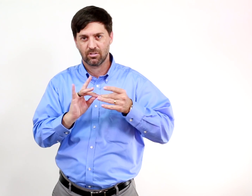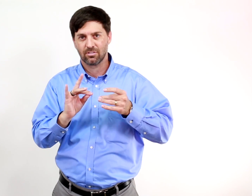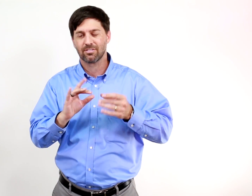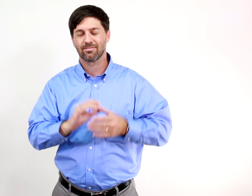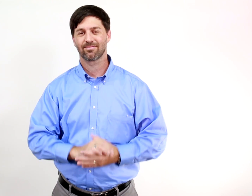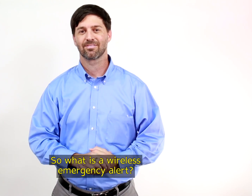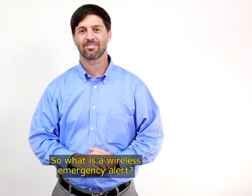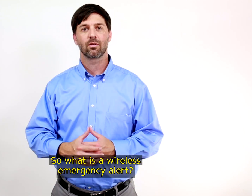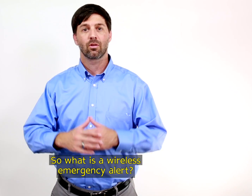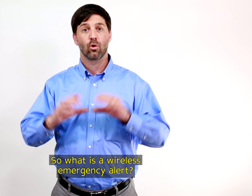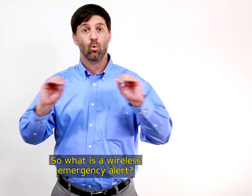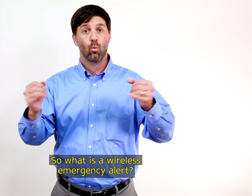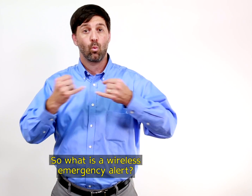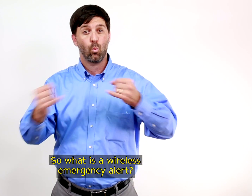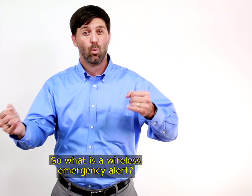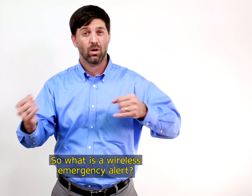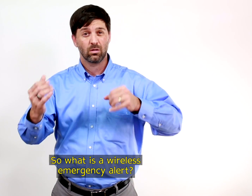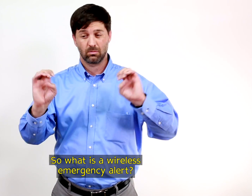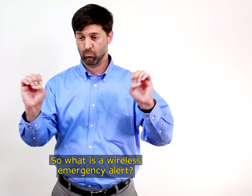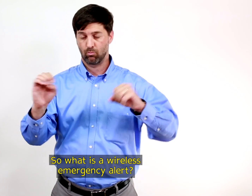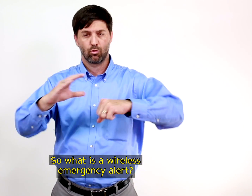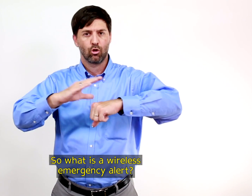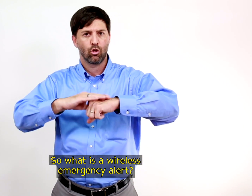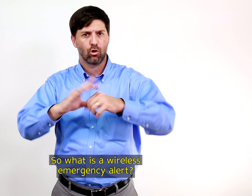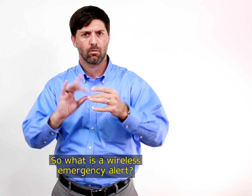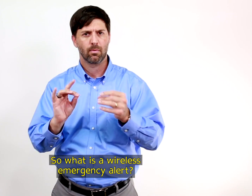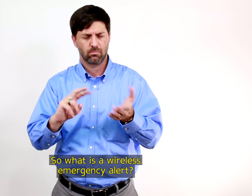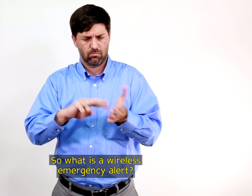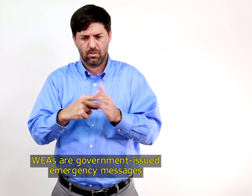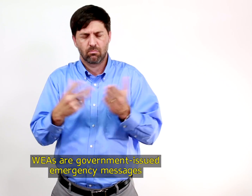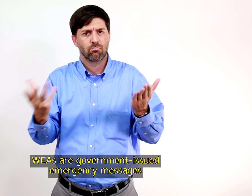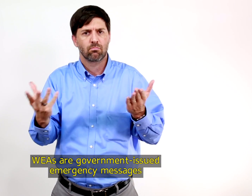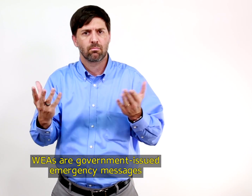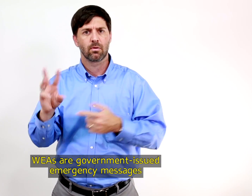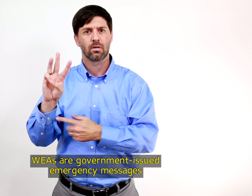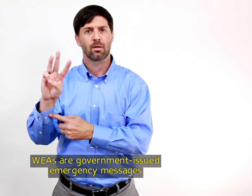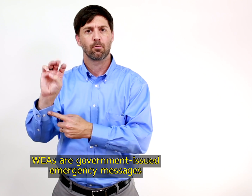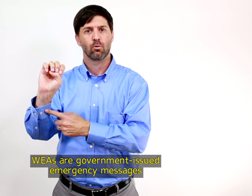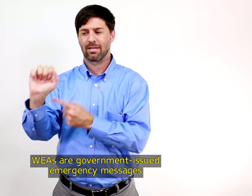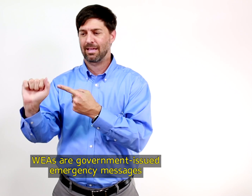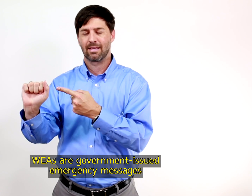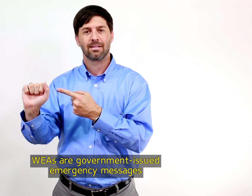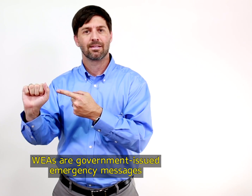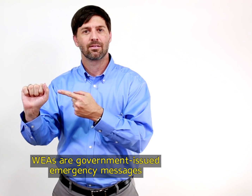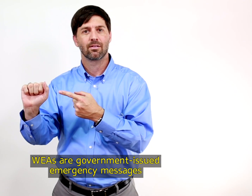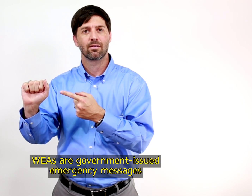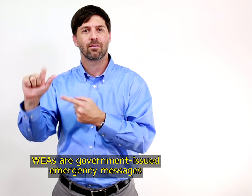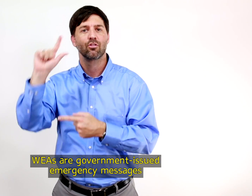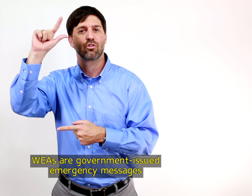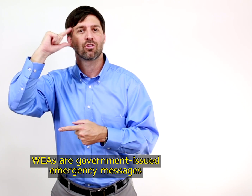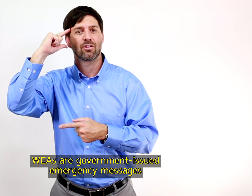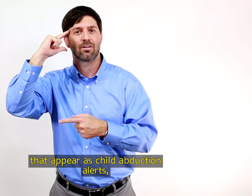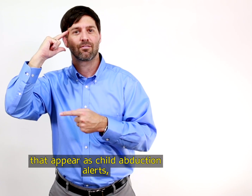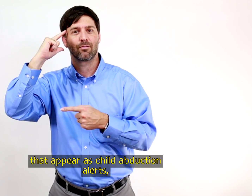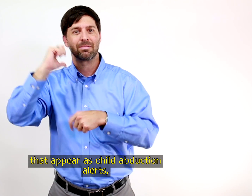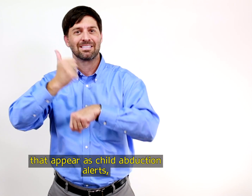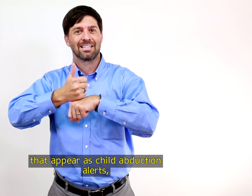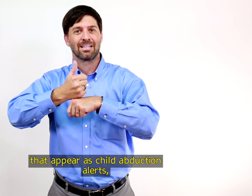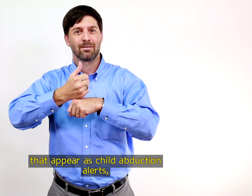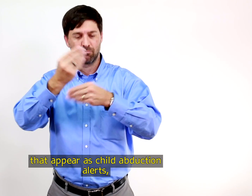So what is a wireless emergency alert? WIAs are government issued emergency messages that appear as child